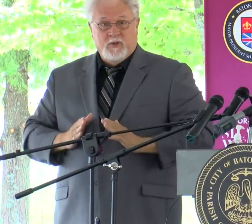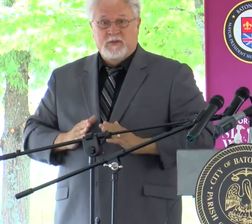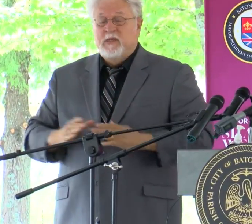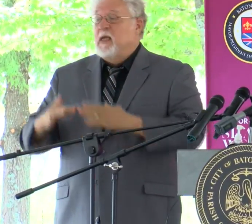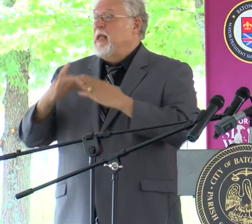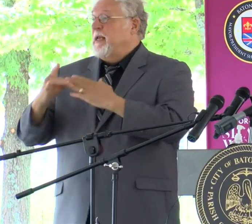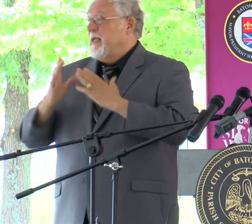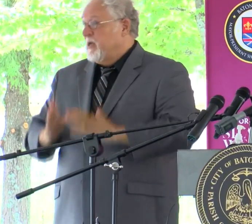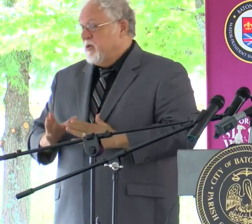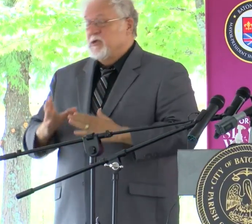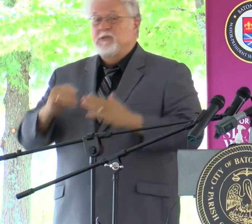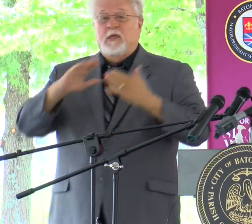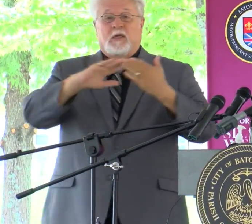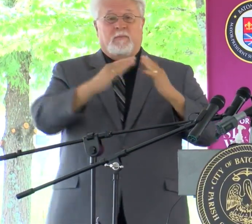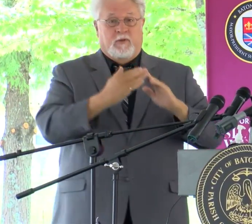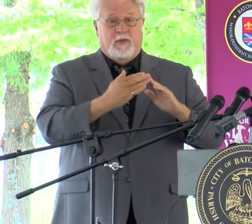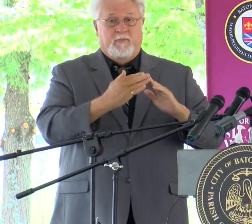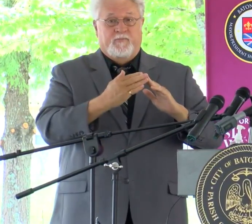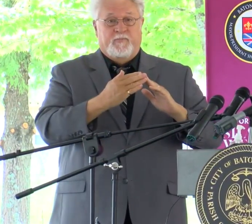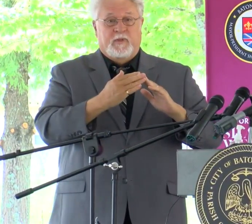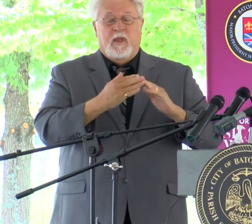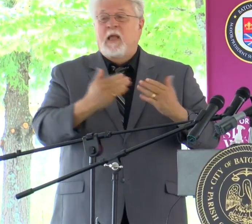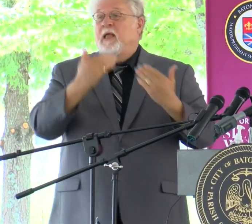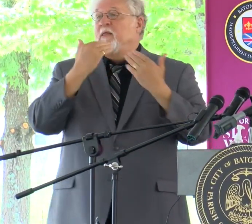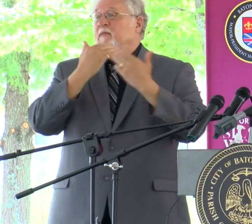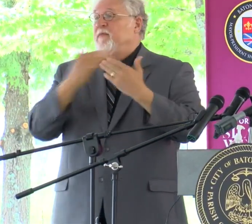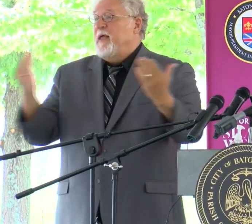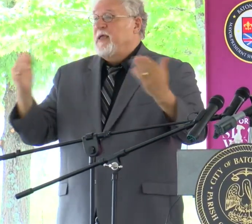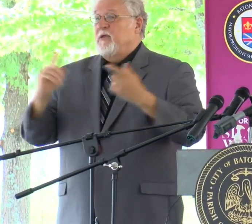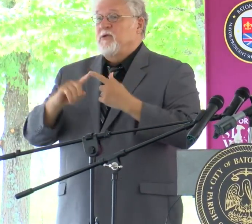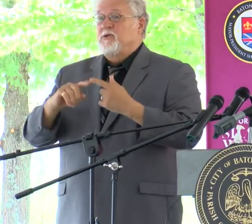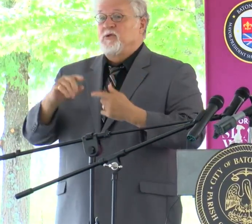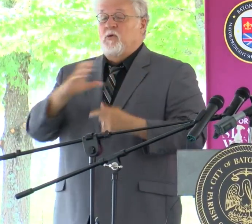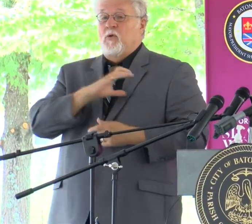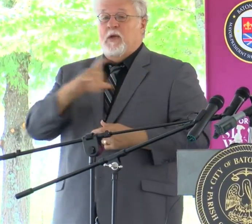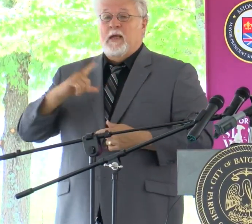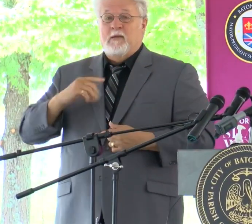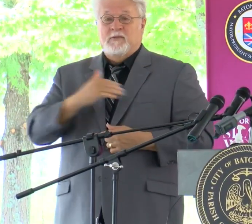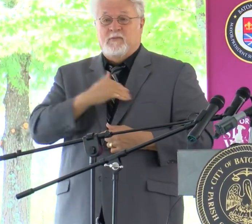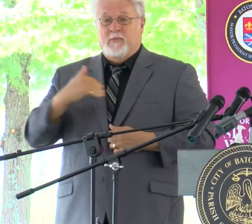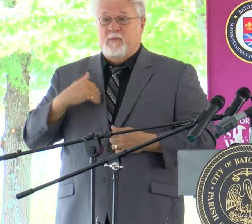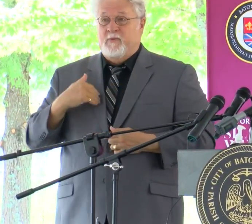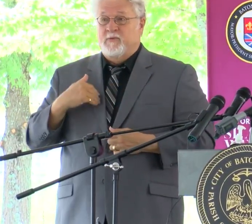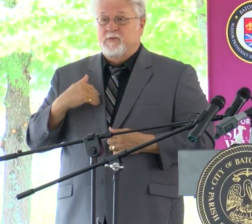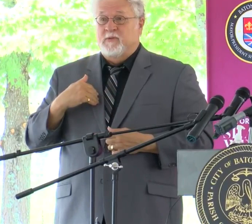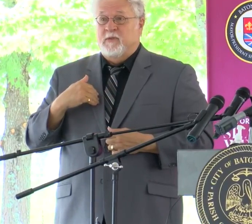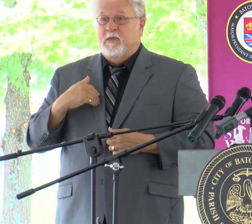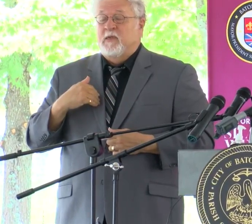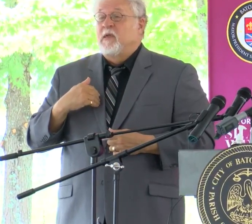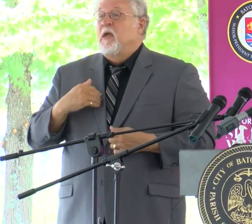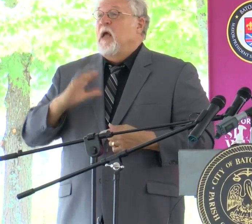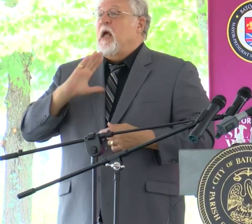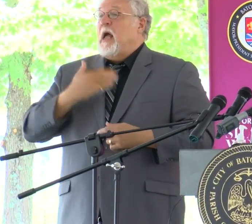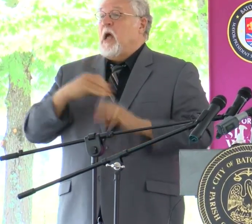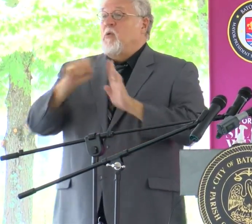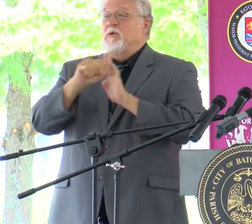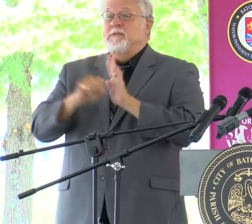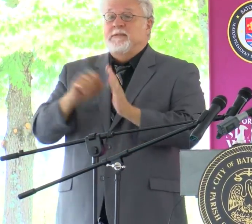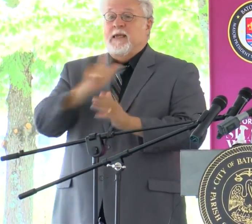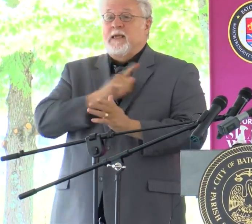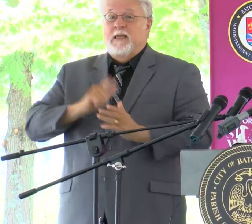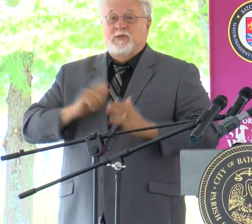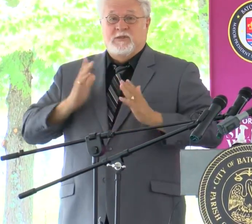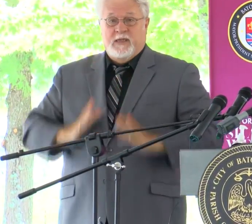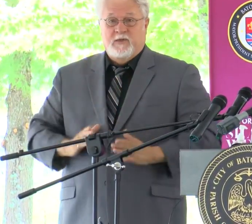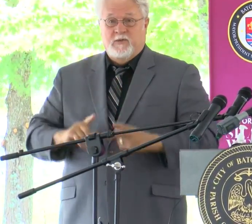leaders, and our community. Thank you to our Metro Council members, to our state legislators,